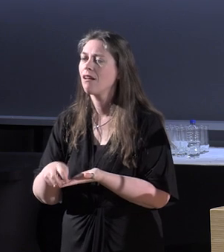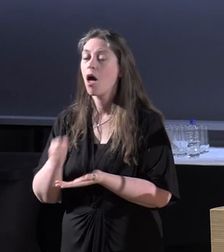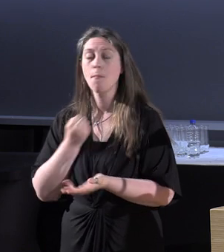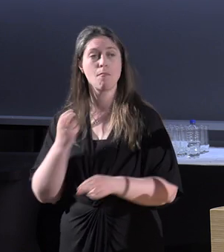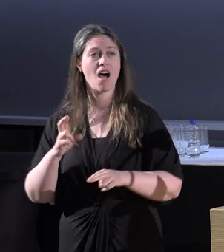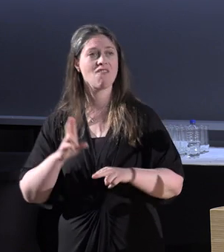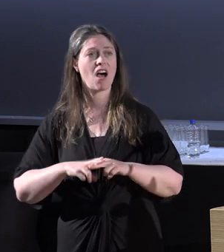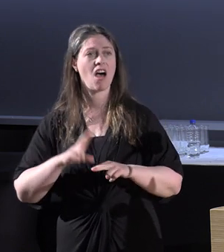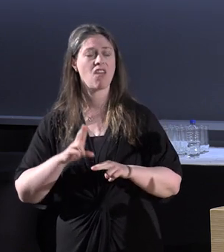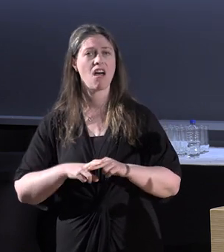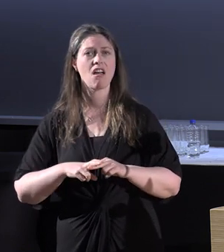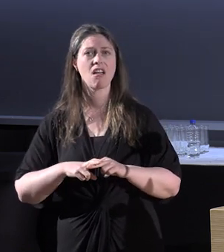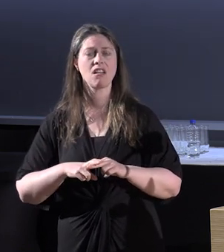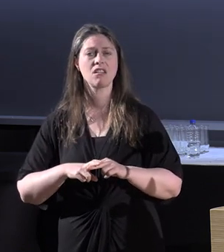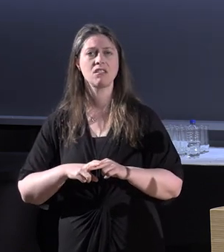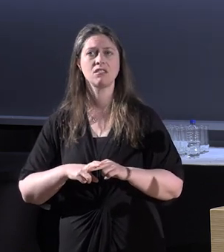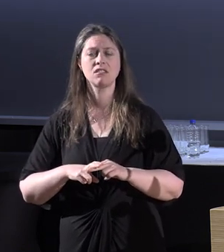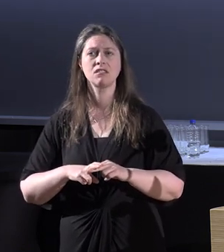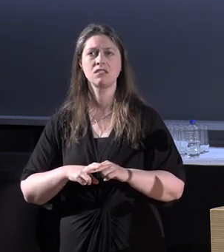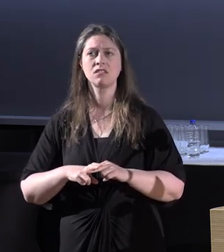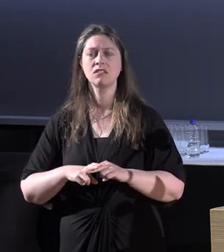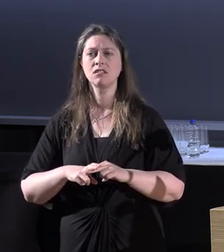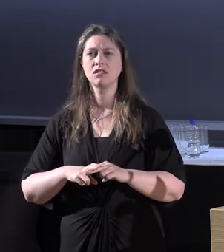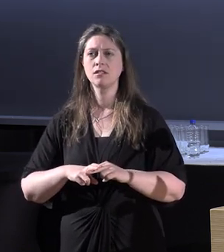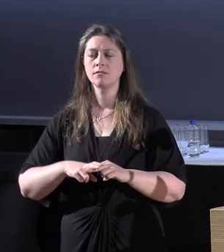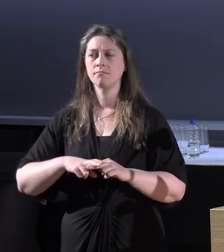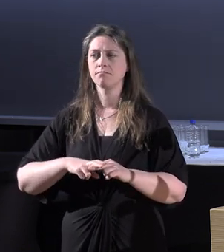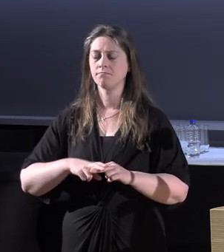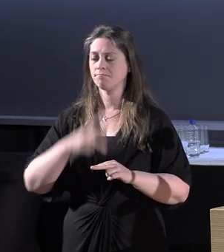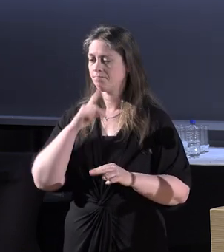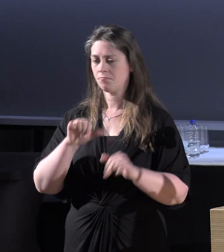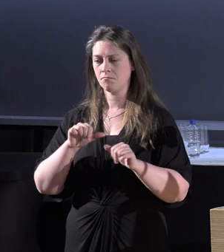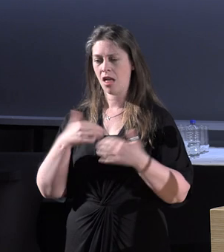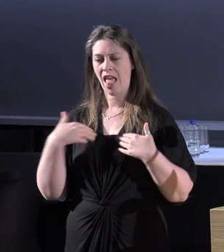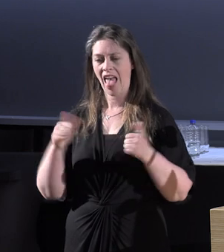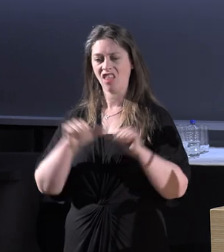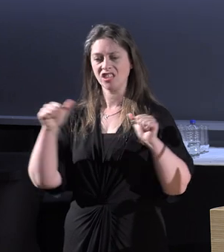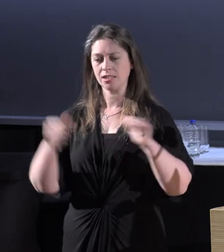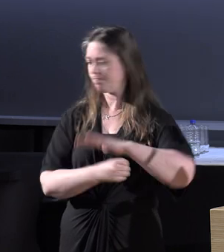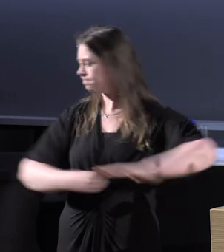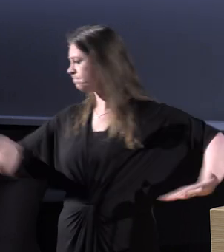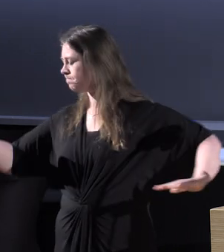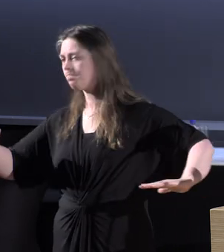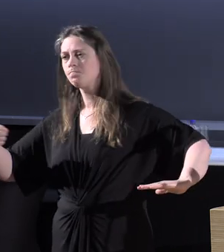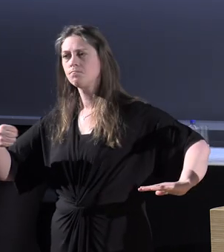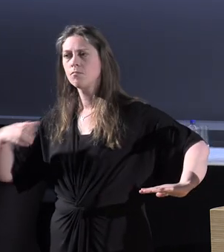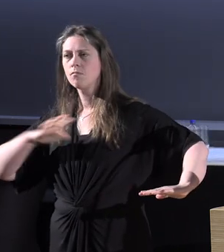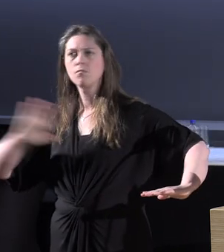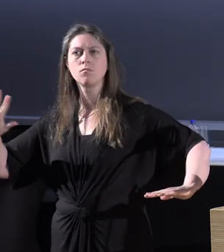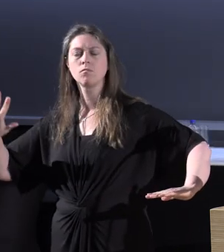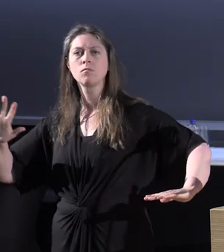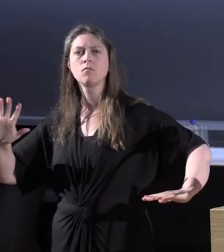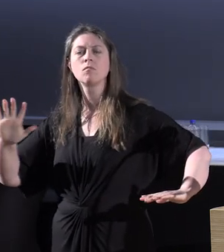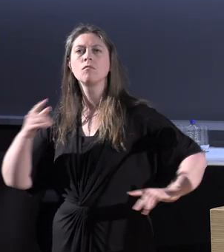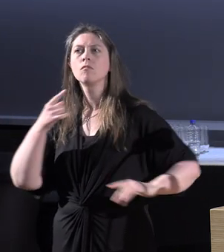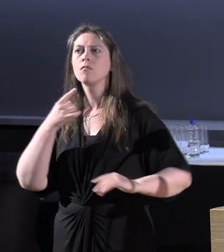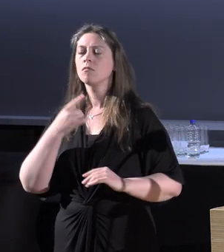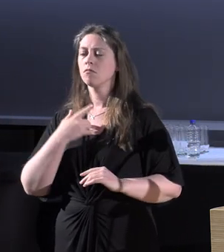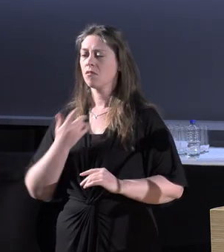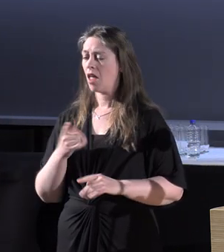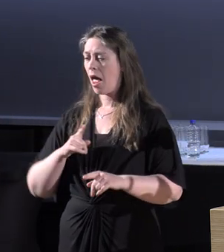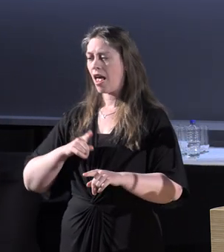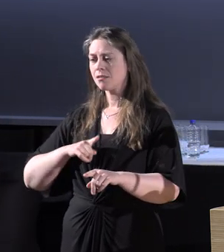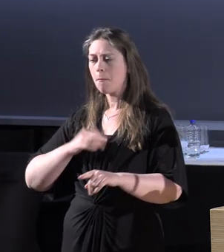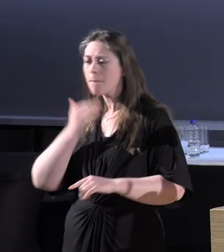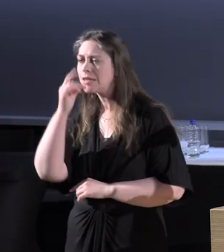My father just took me out of the health system. He took me out of the health system as much